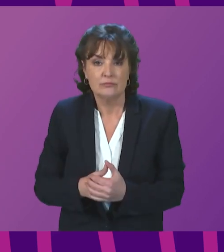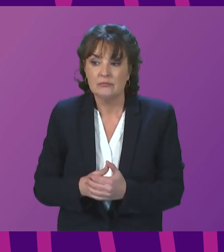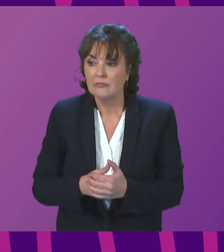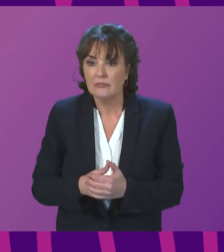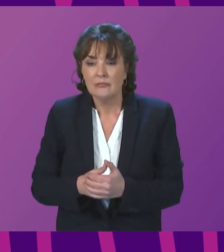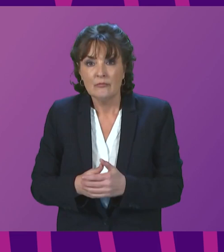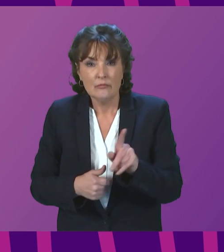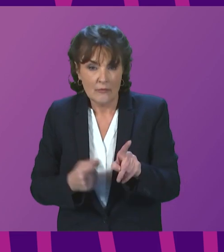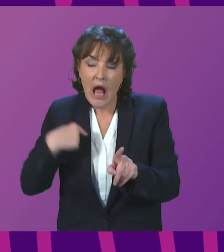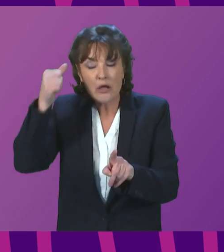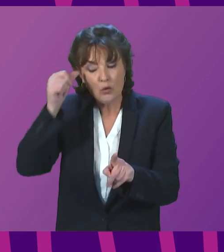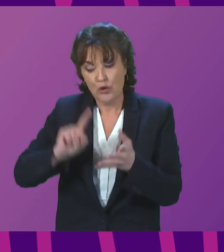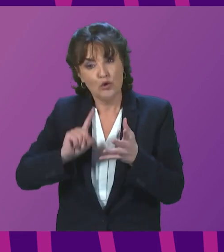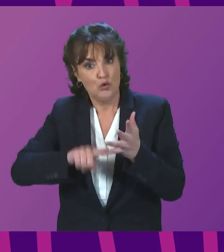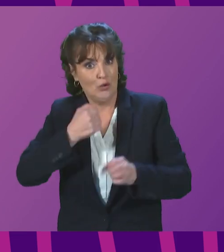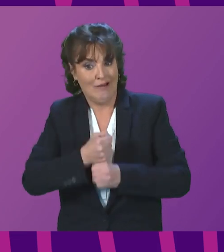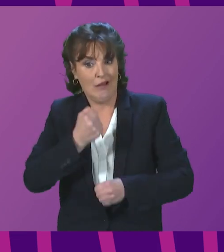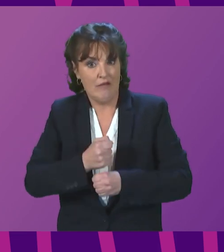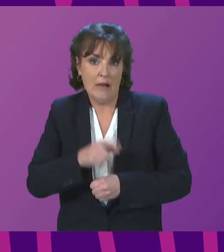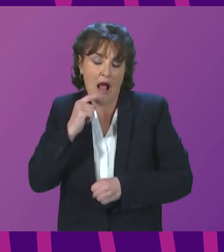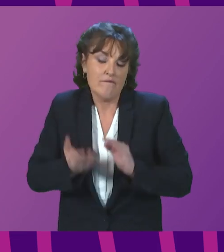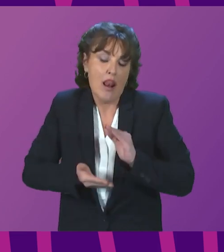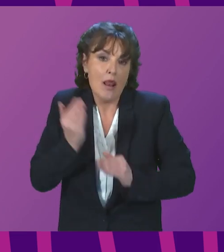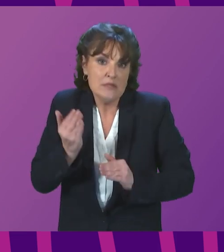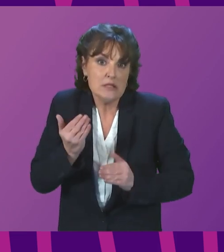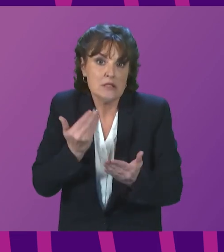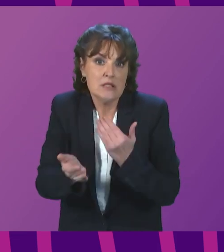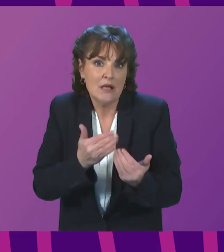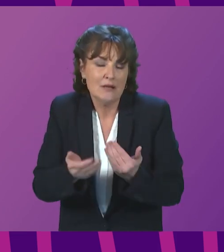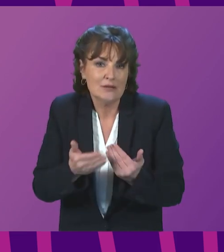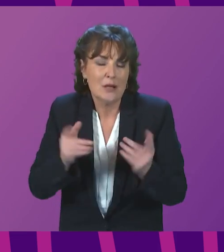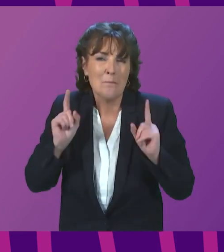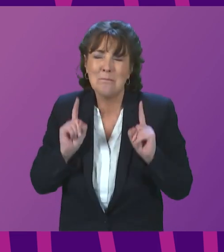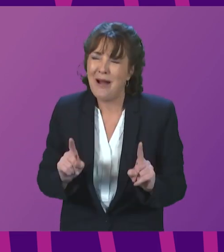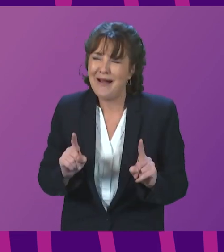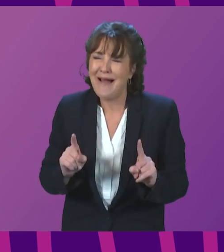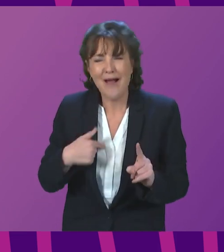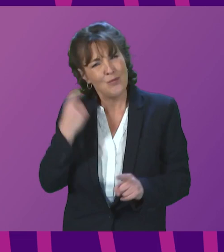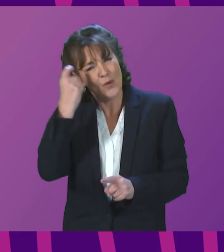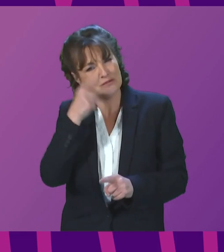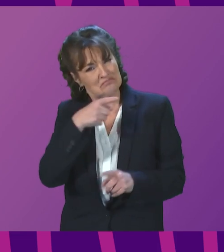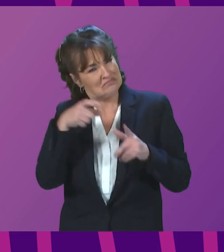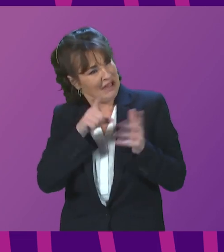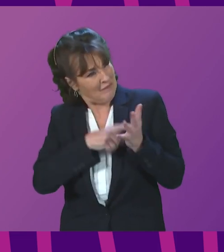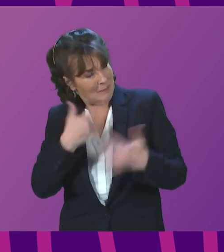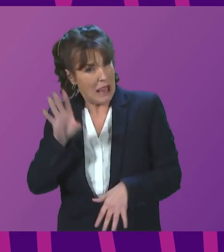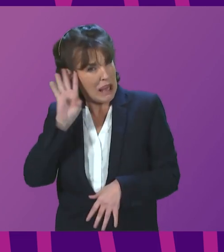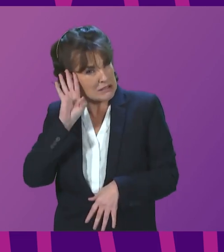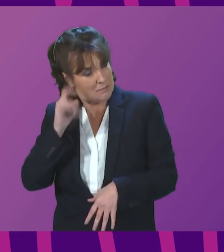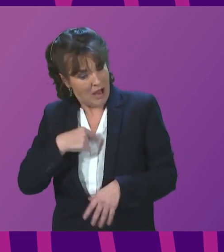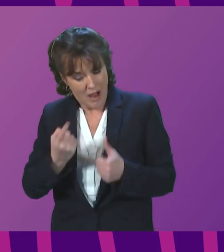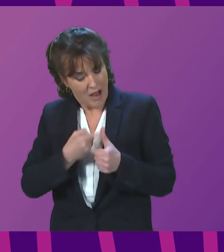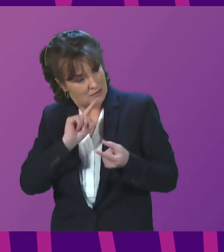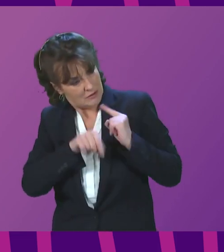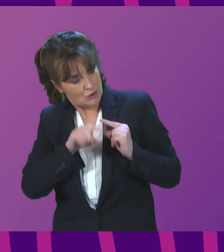UK government announced in this regard earlier this week. But I don't know if Douglas Lumsden was listening to the answers I gave to Douglas